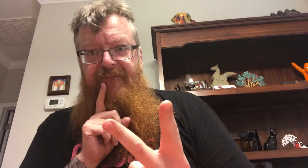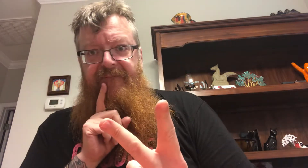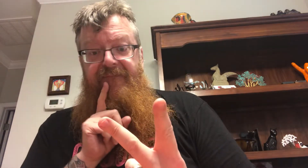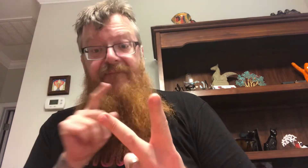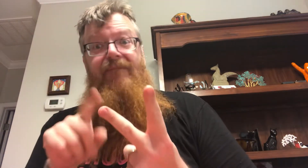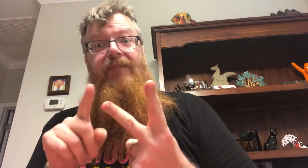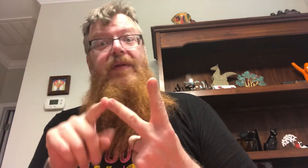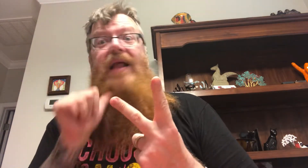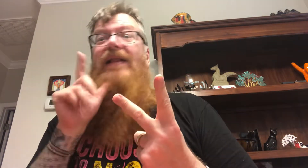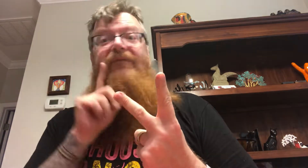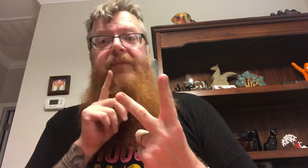I go crying,